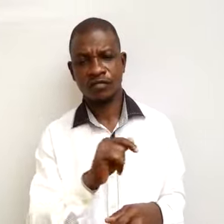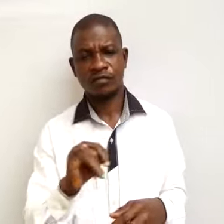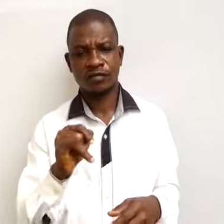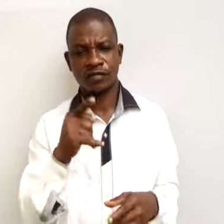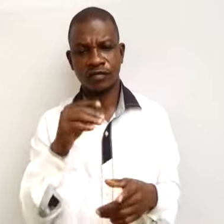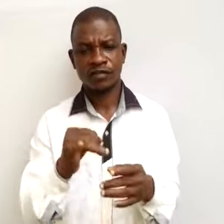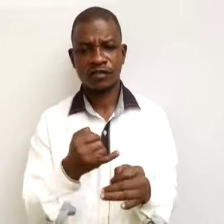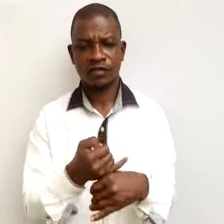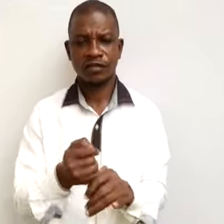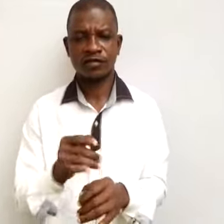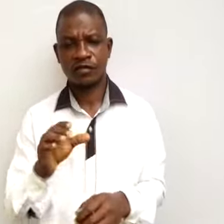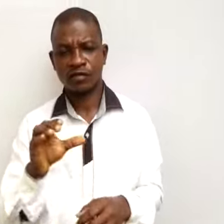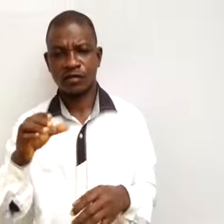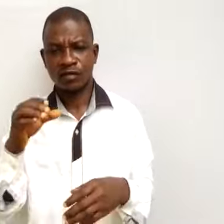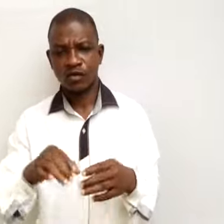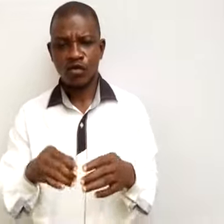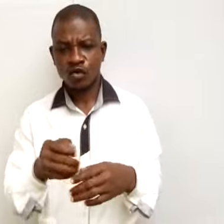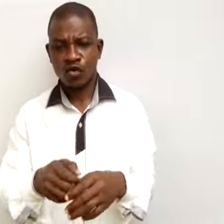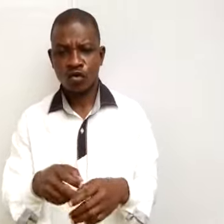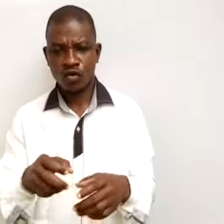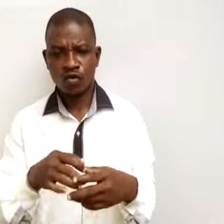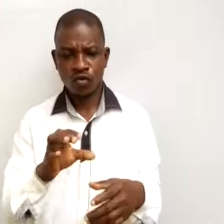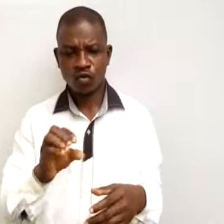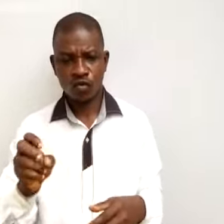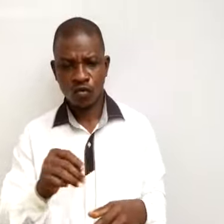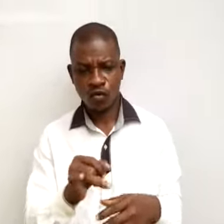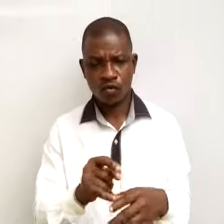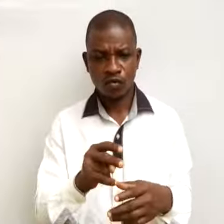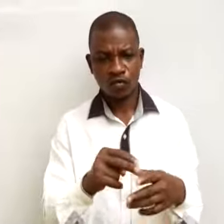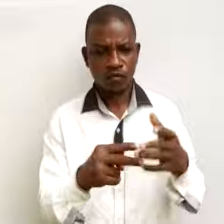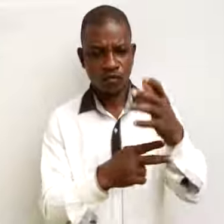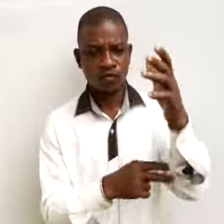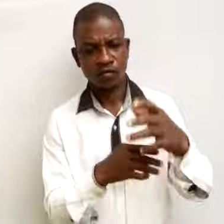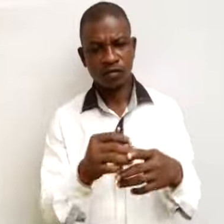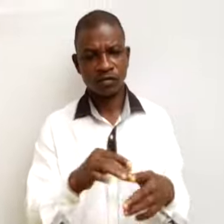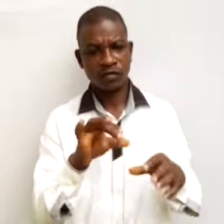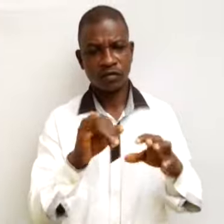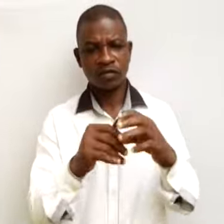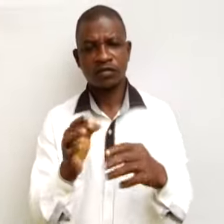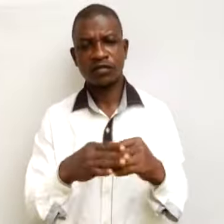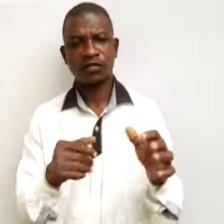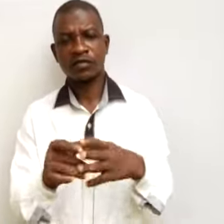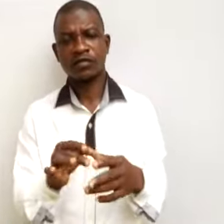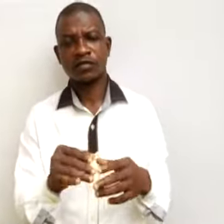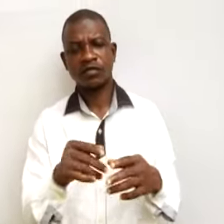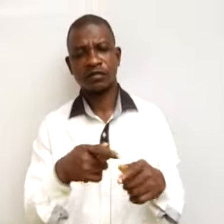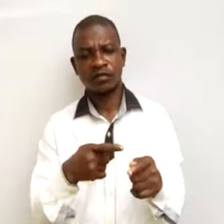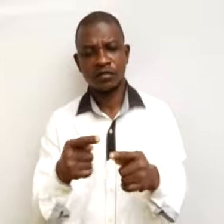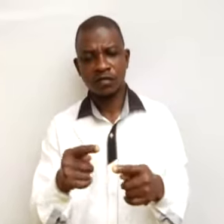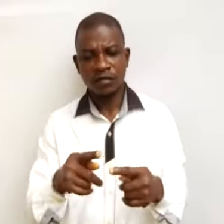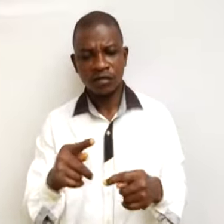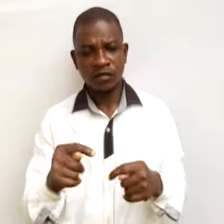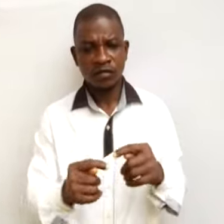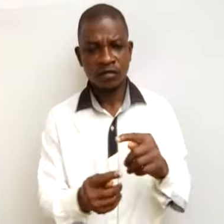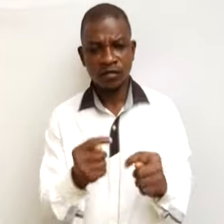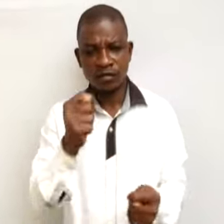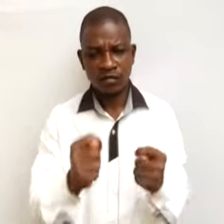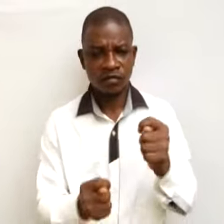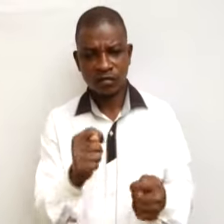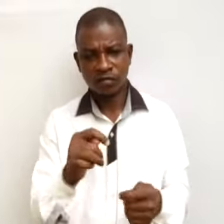Three, construction industry. Four, transport industry. Five,